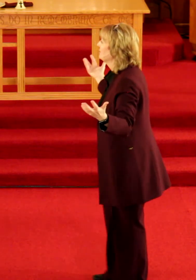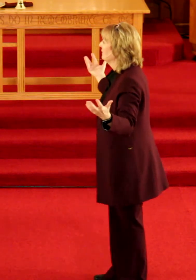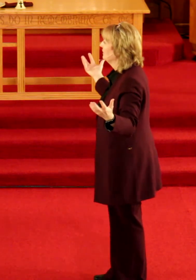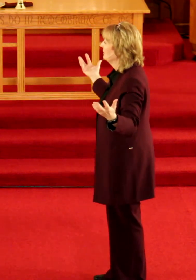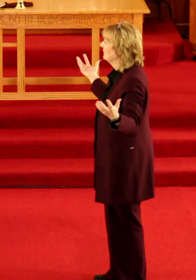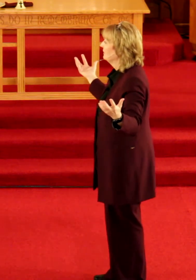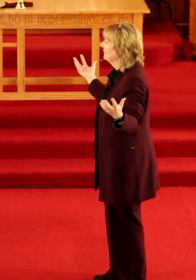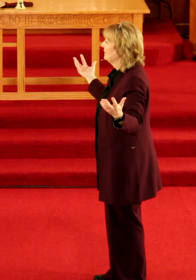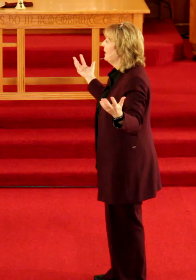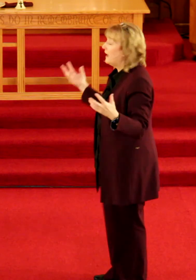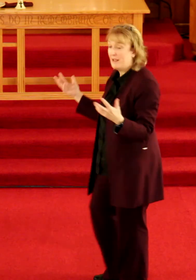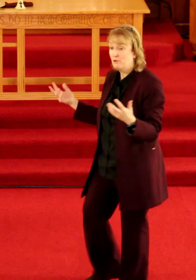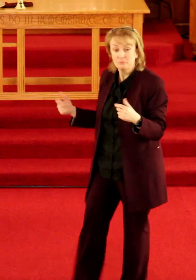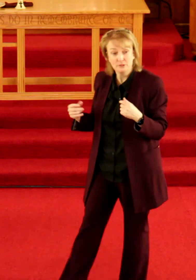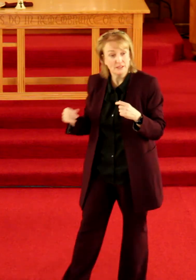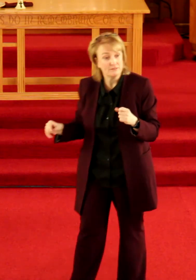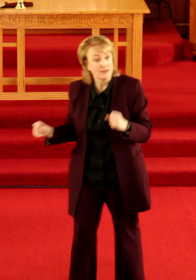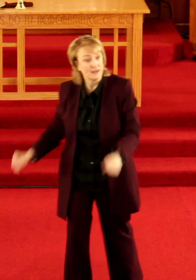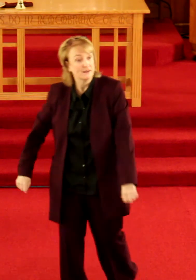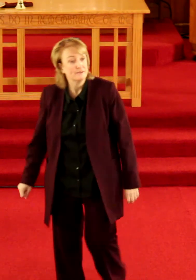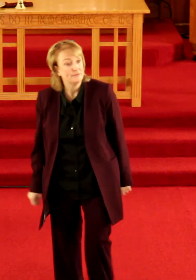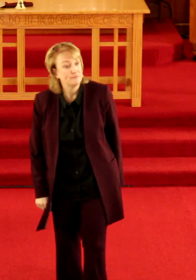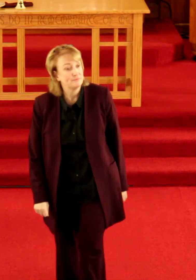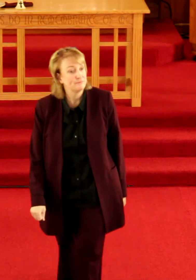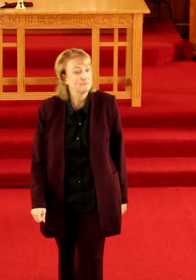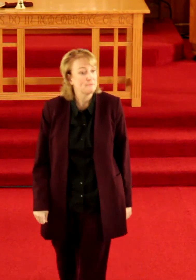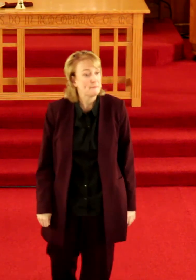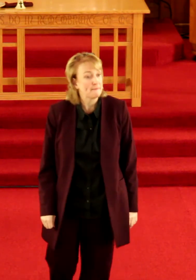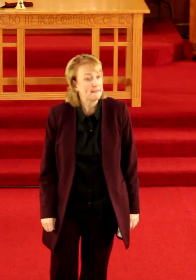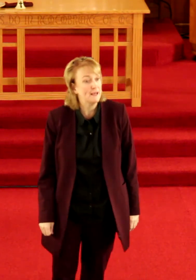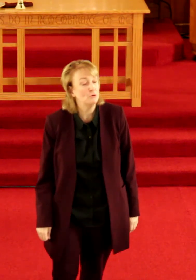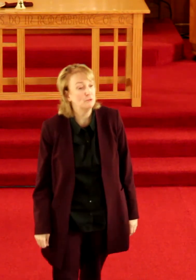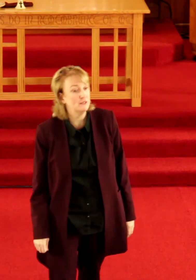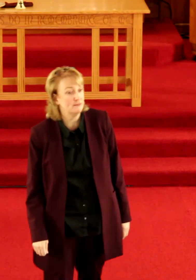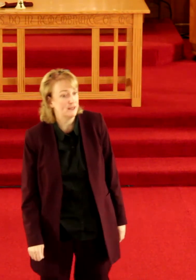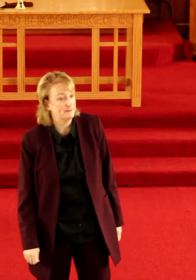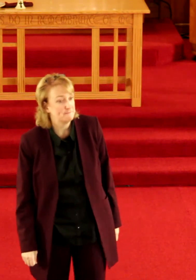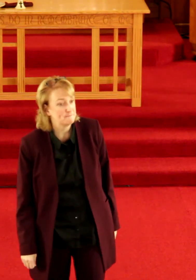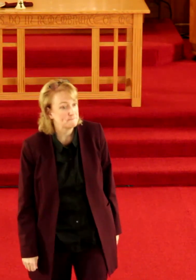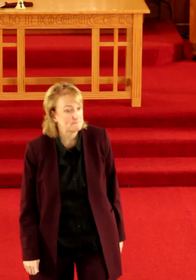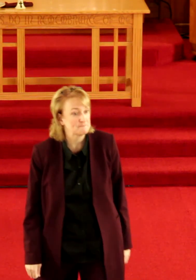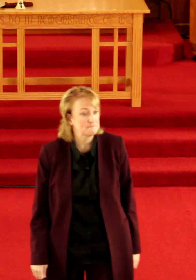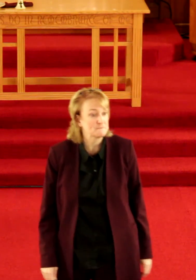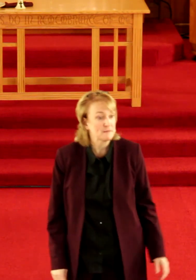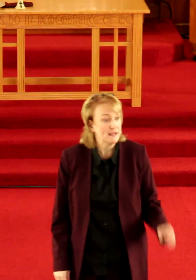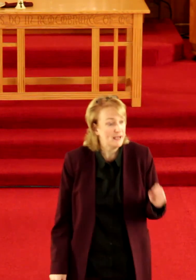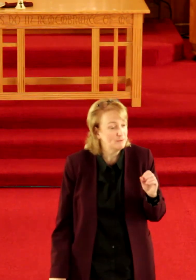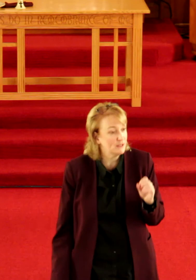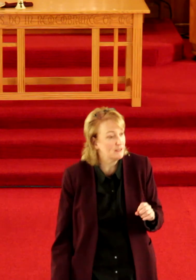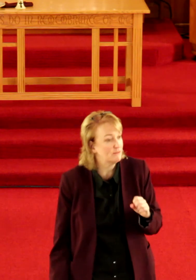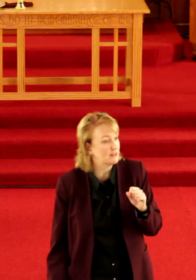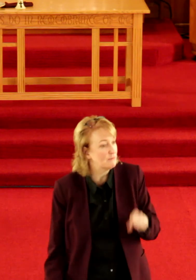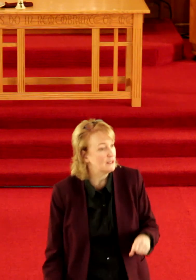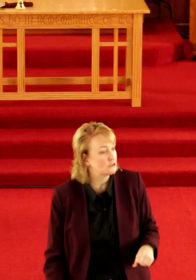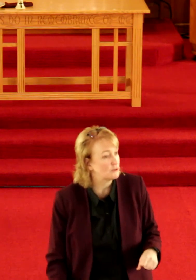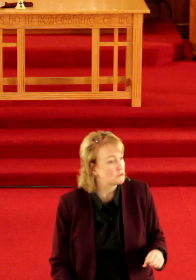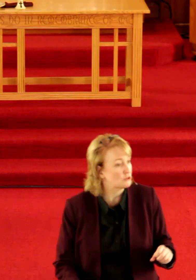I don't believe that I don't believe that I believe that the mainstream church